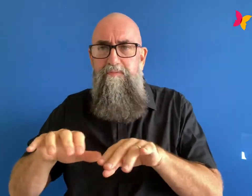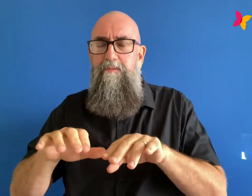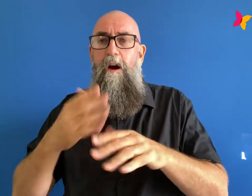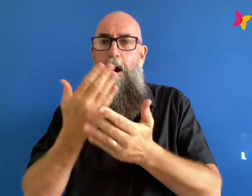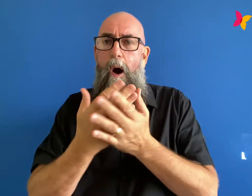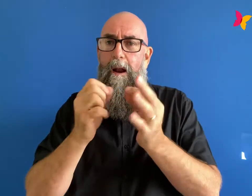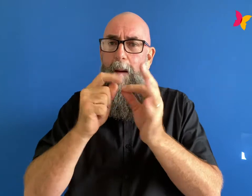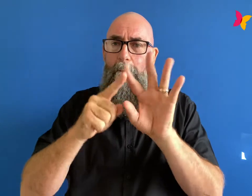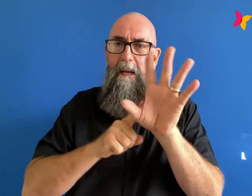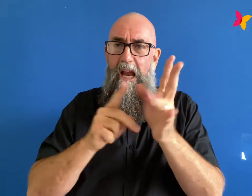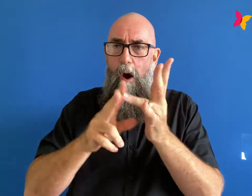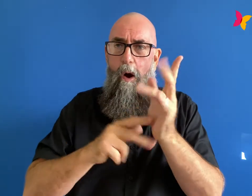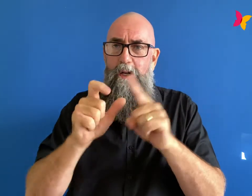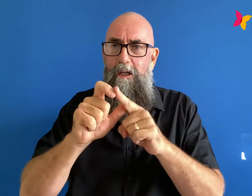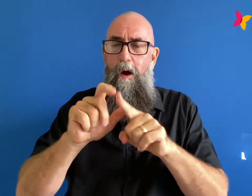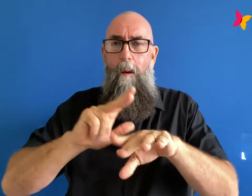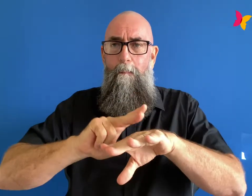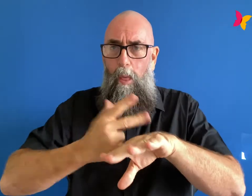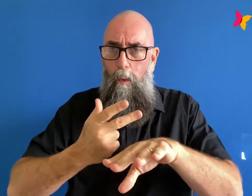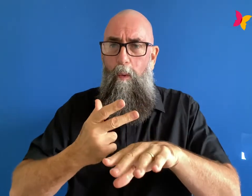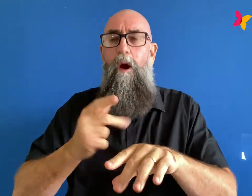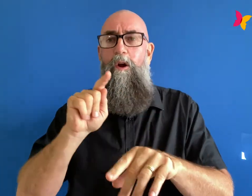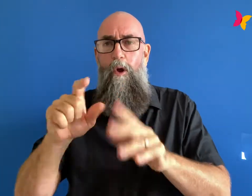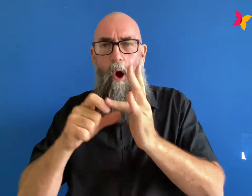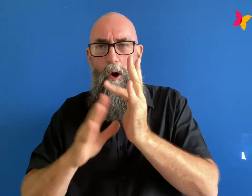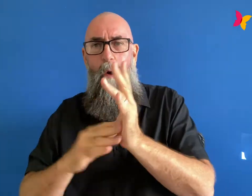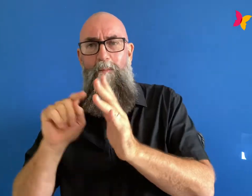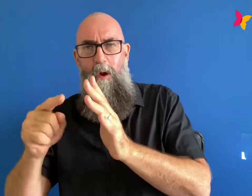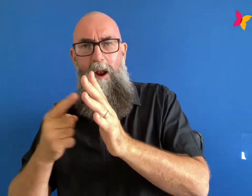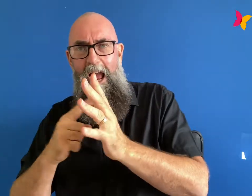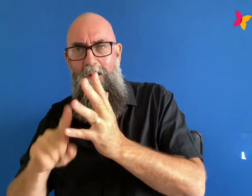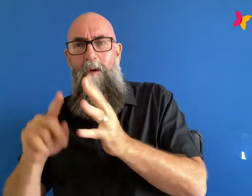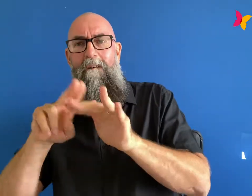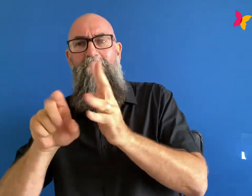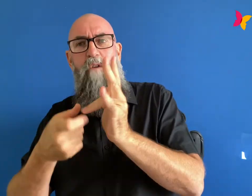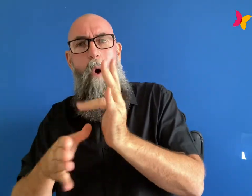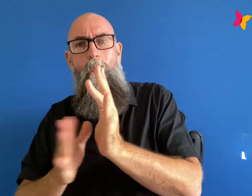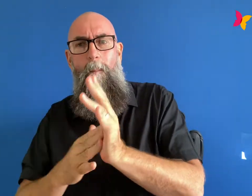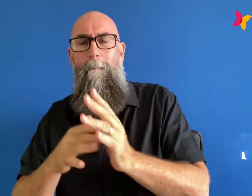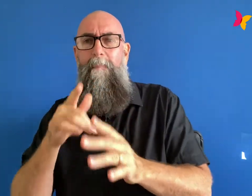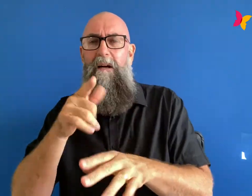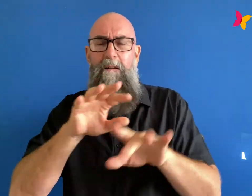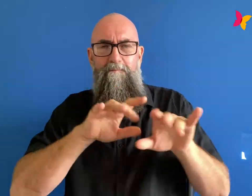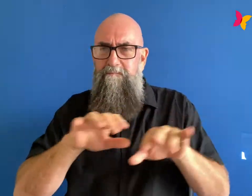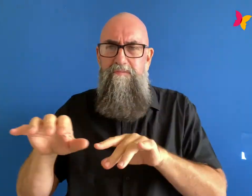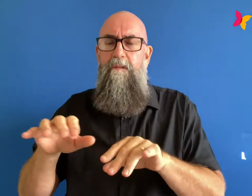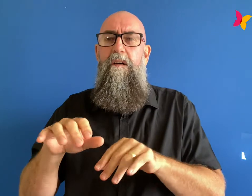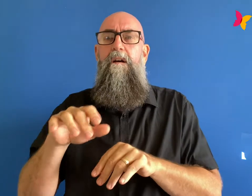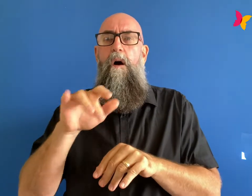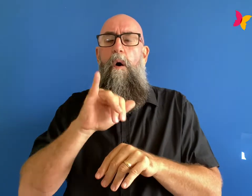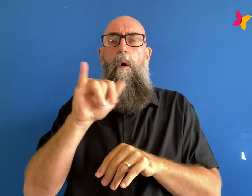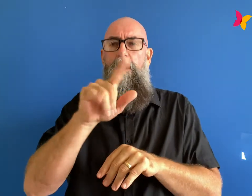if you or anyone that you know needs any kind of support you can visit our website or call our support service on 1300